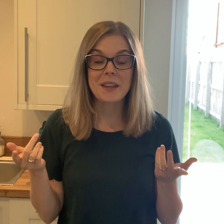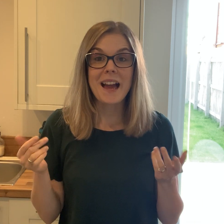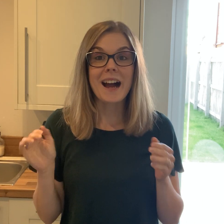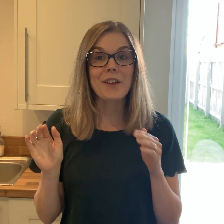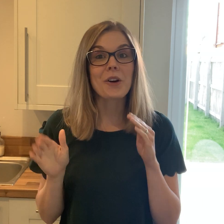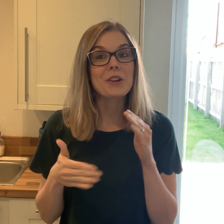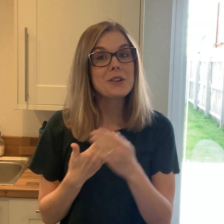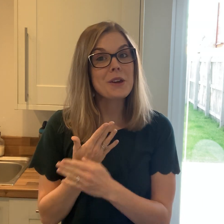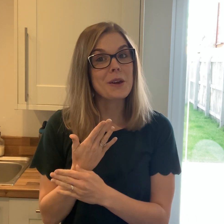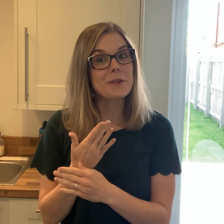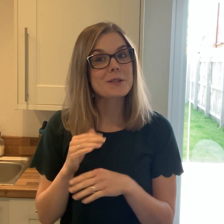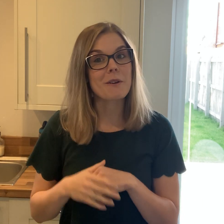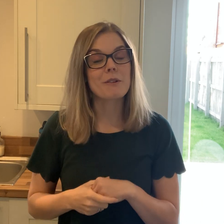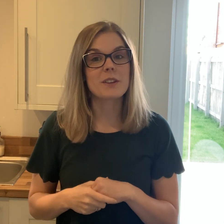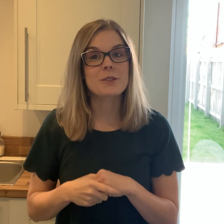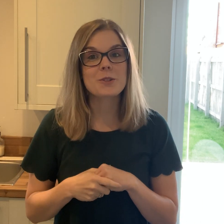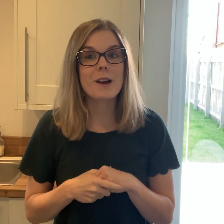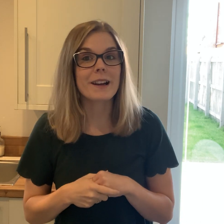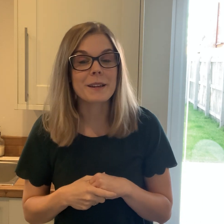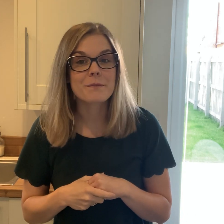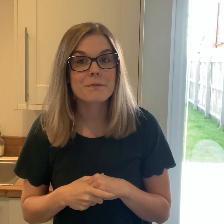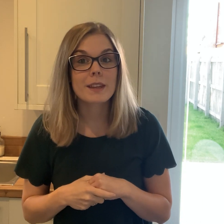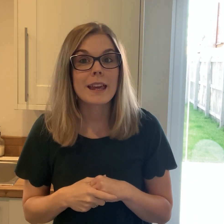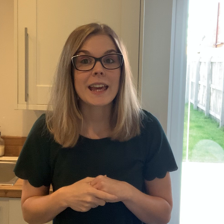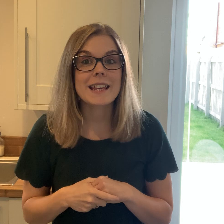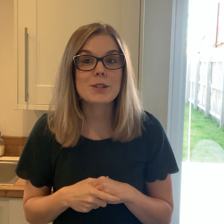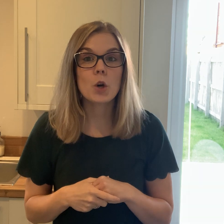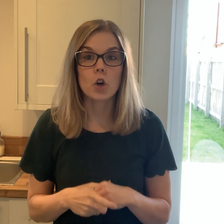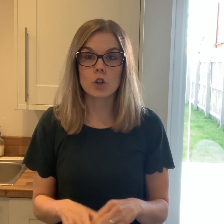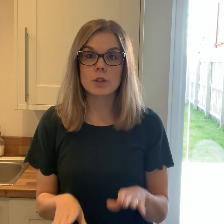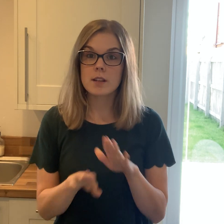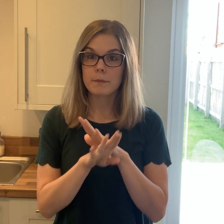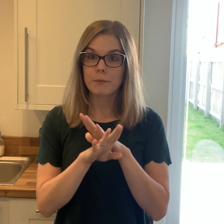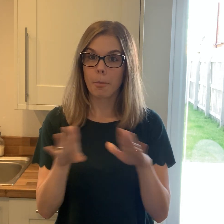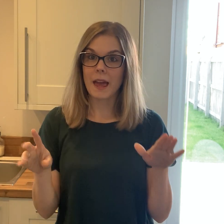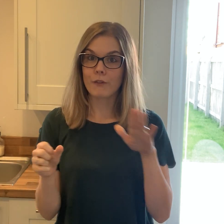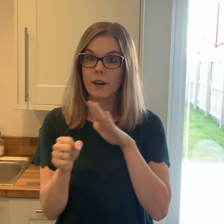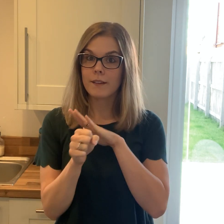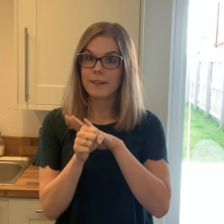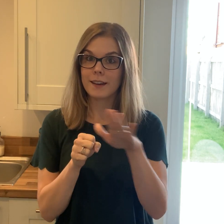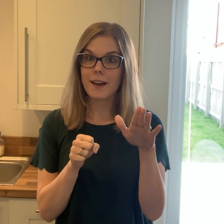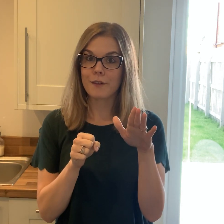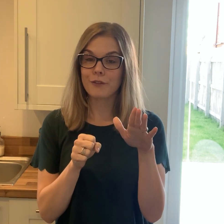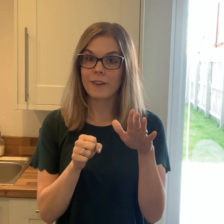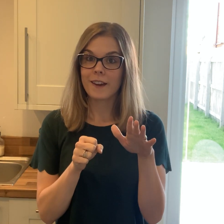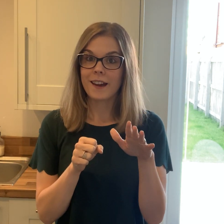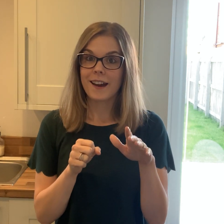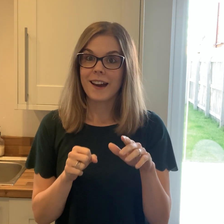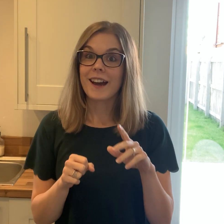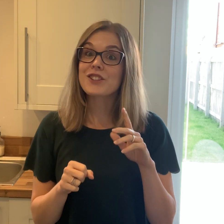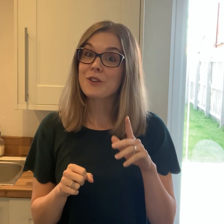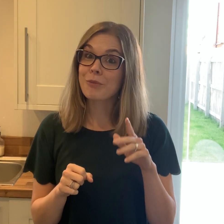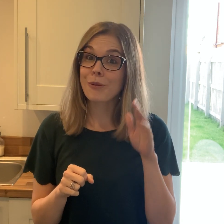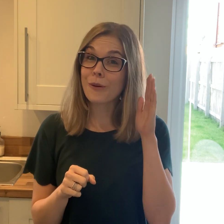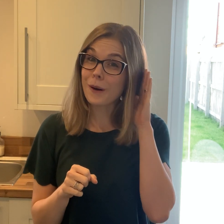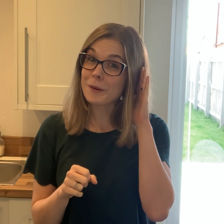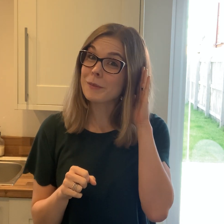and I've got a new song for you to try. It's called Never Enough, and you've probably